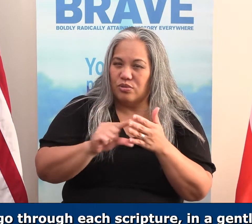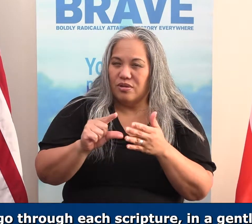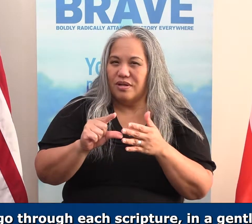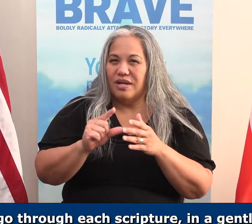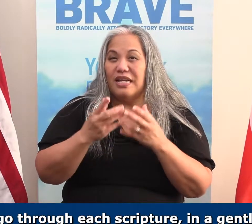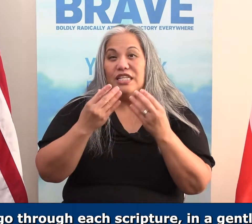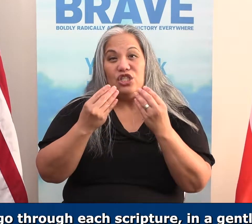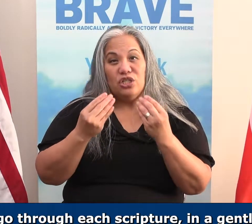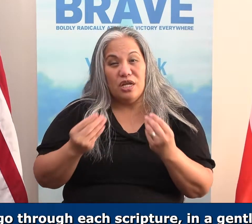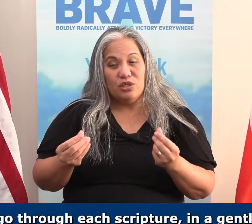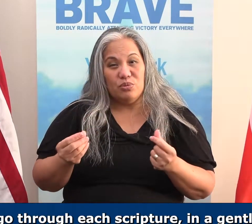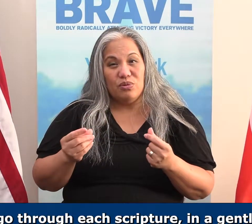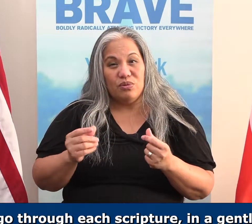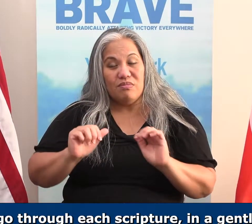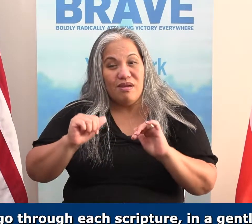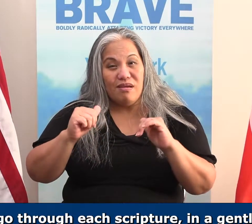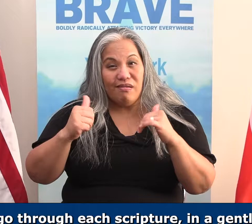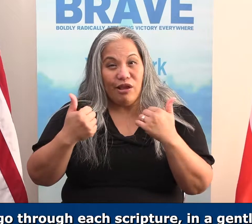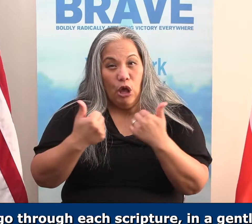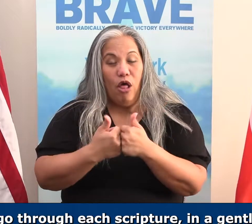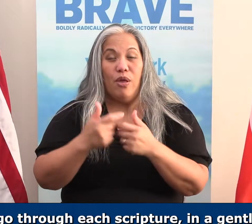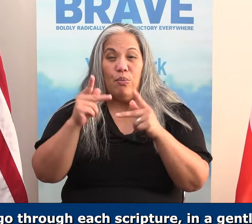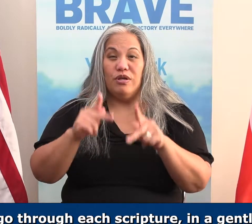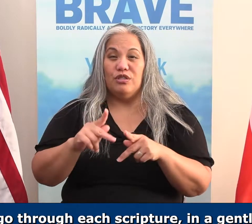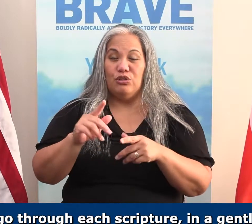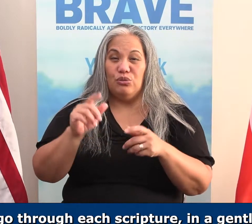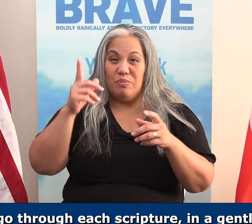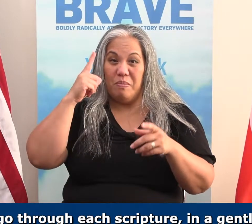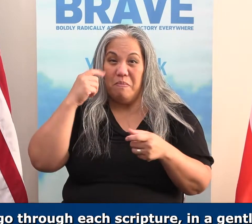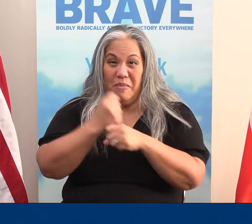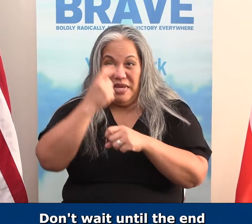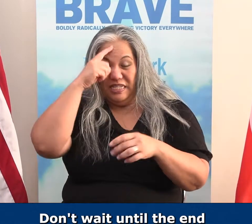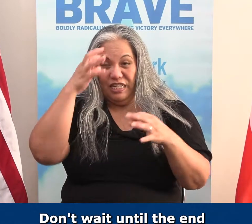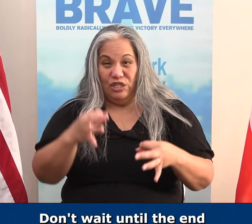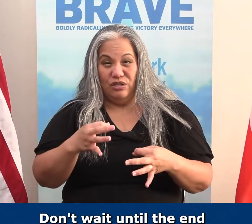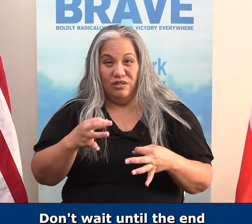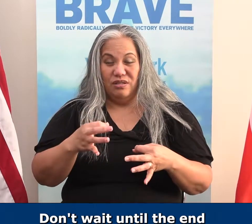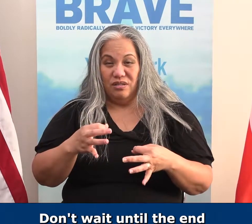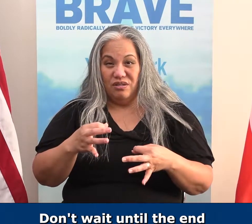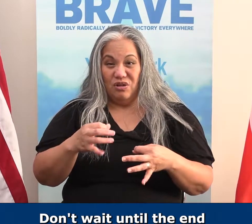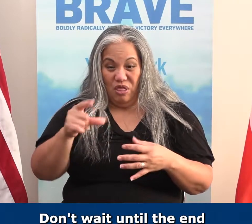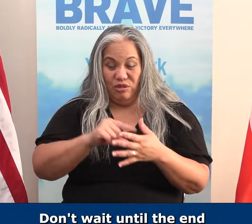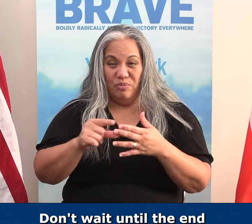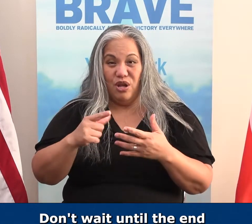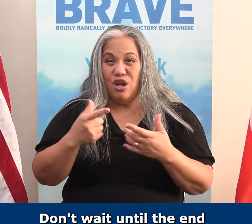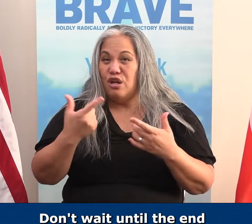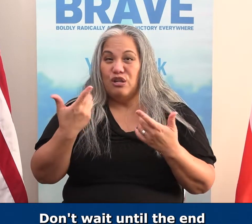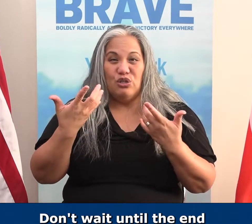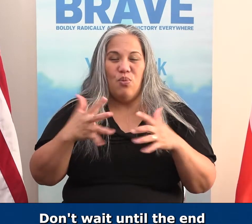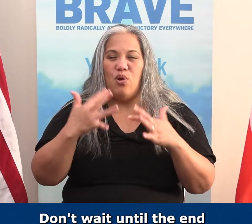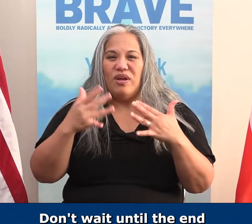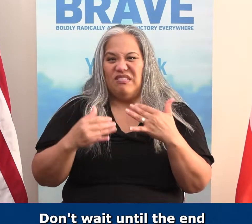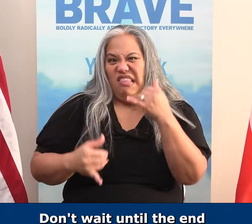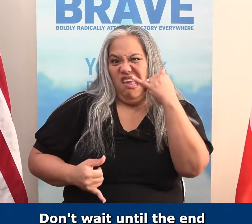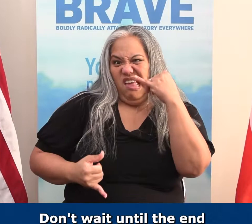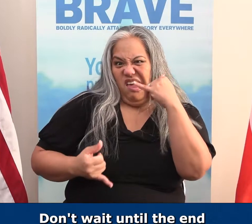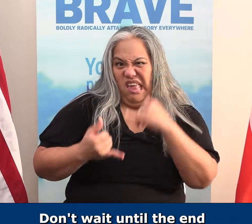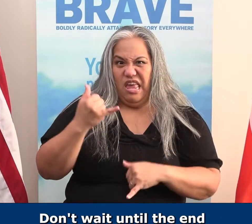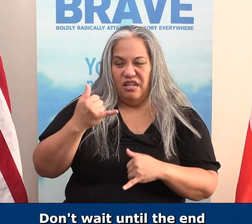in a gentle way, call that person to a decision on that scripture. Don't wait until the end before you have any call to decision.